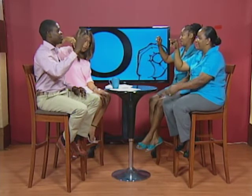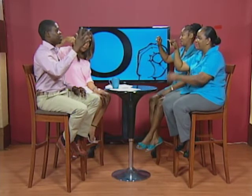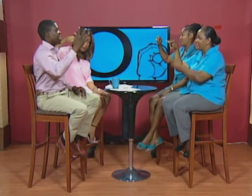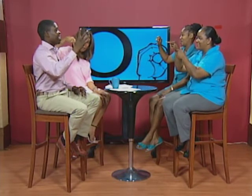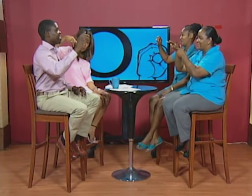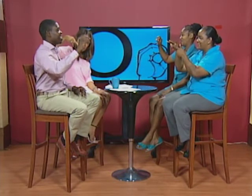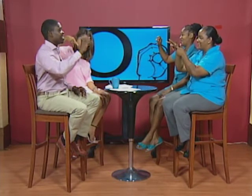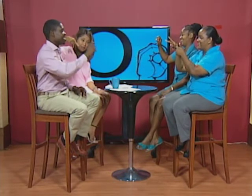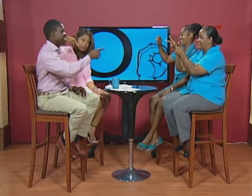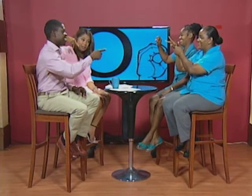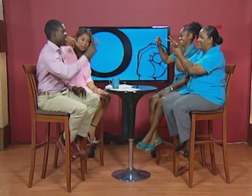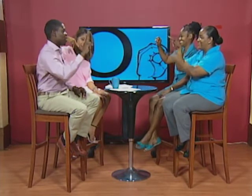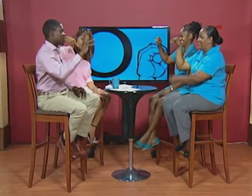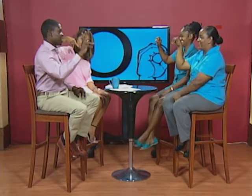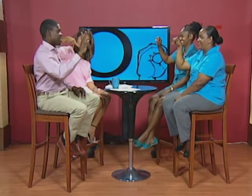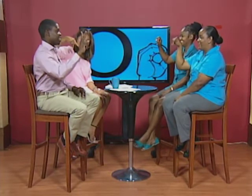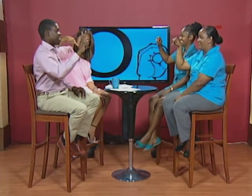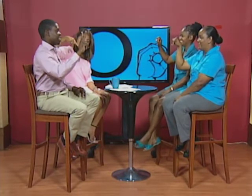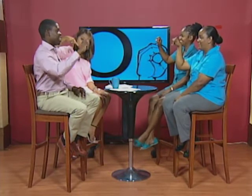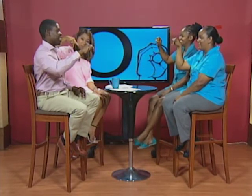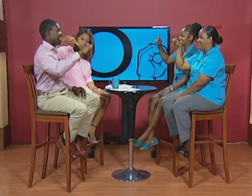on i i got it okay n